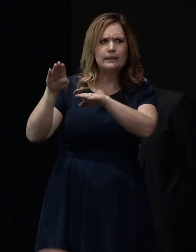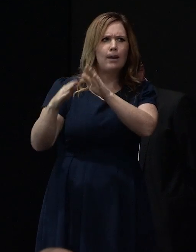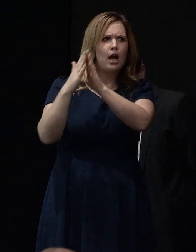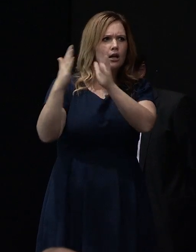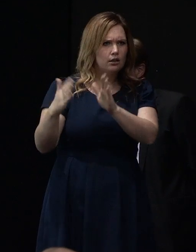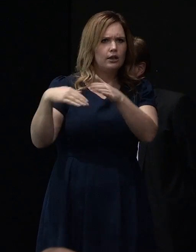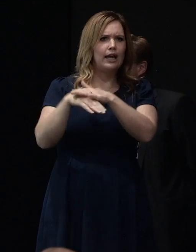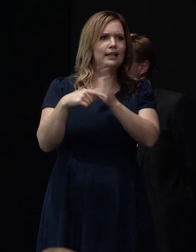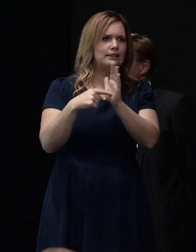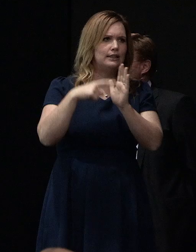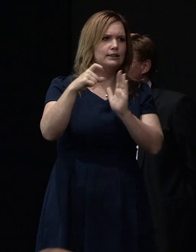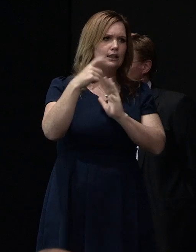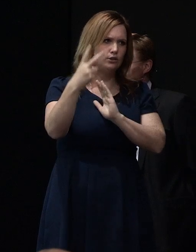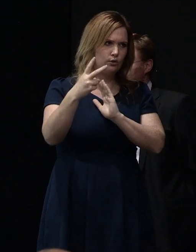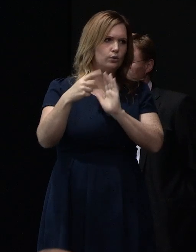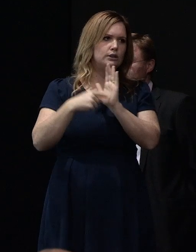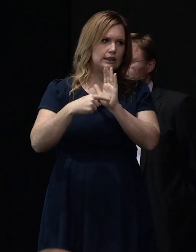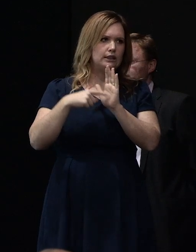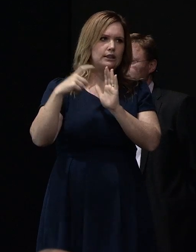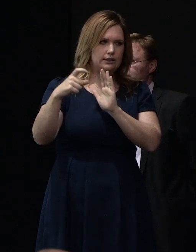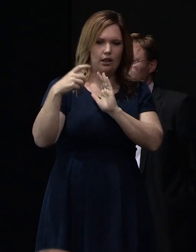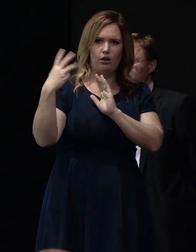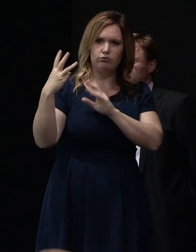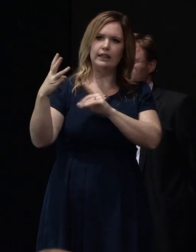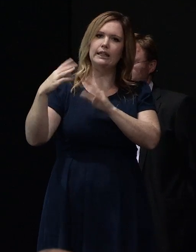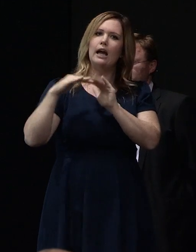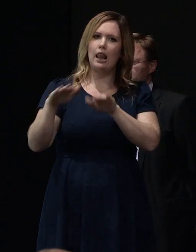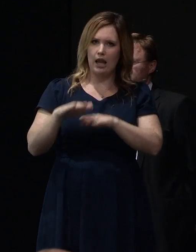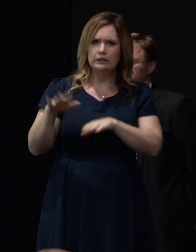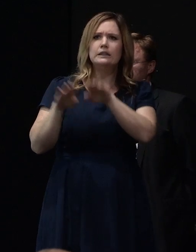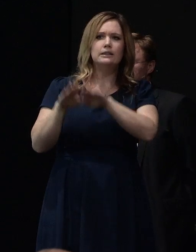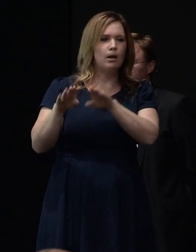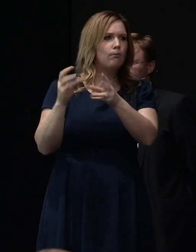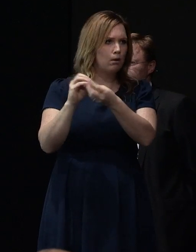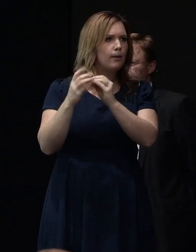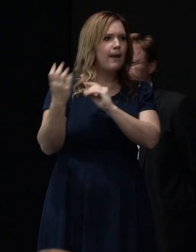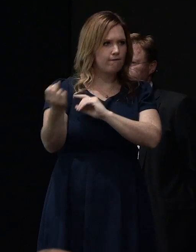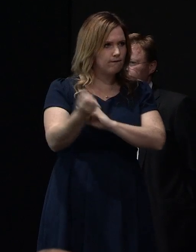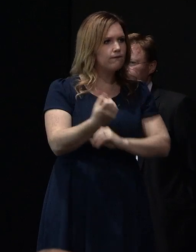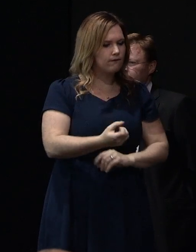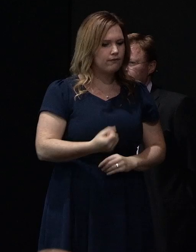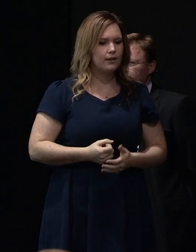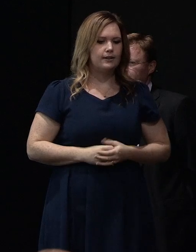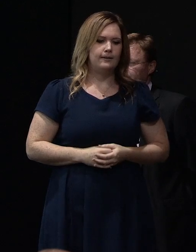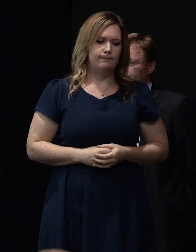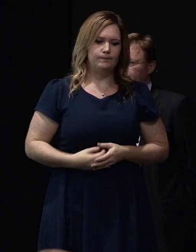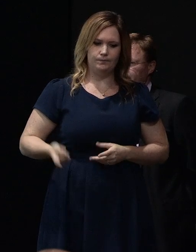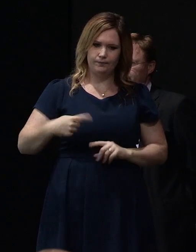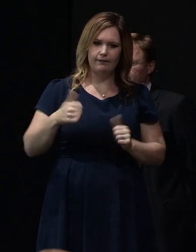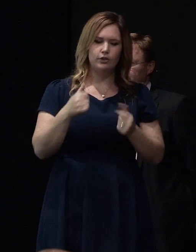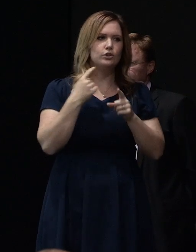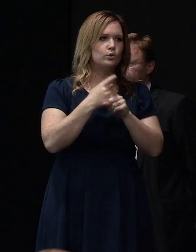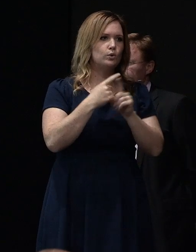in the TC2 and TC3 lands. So we also talked to